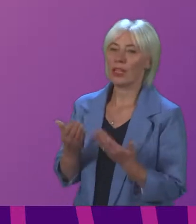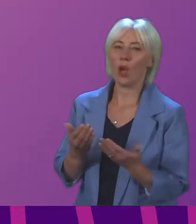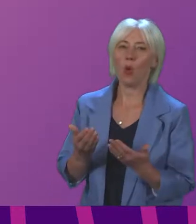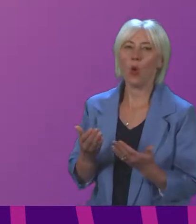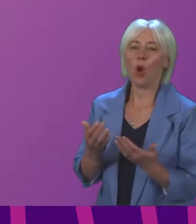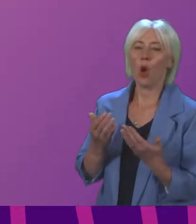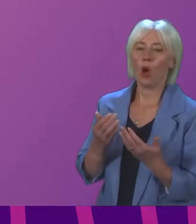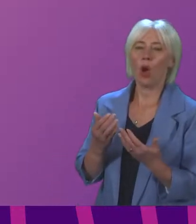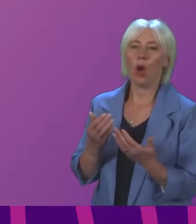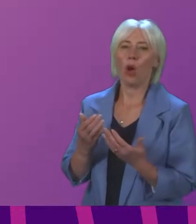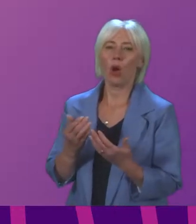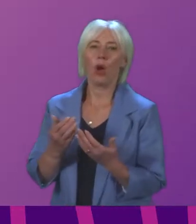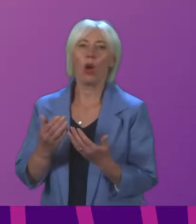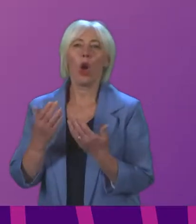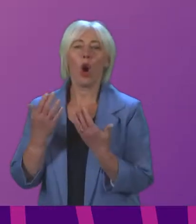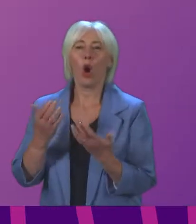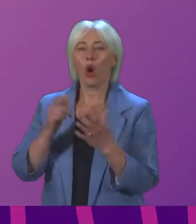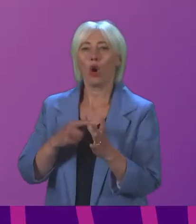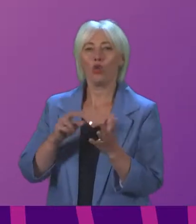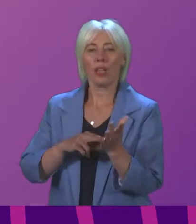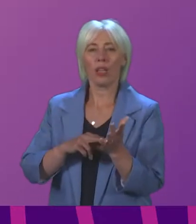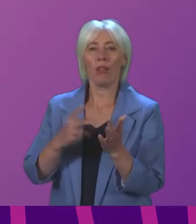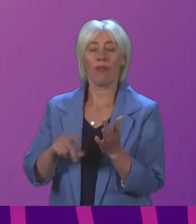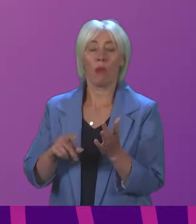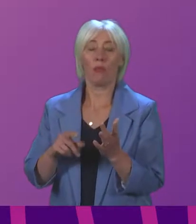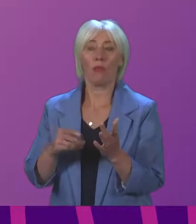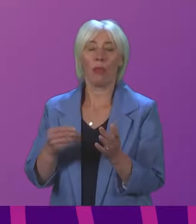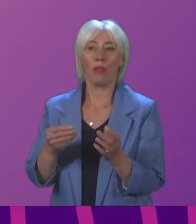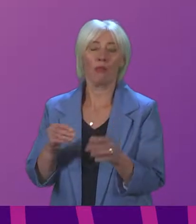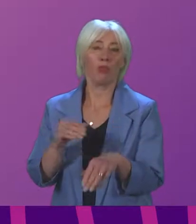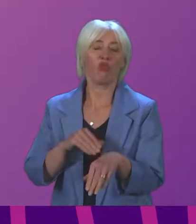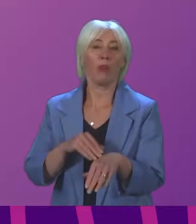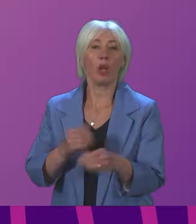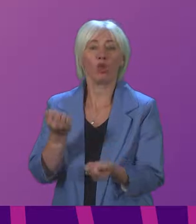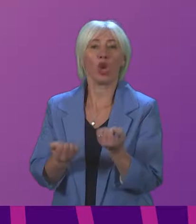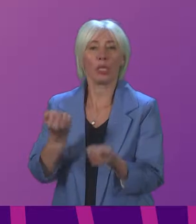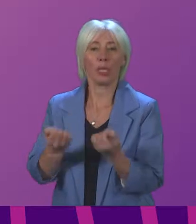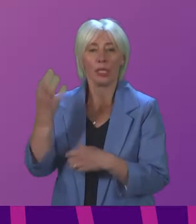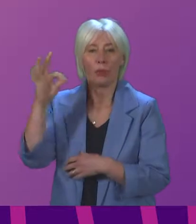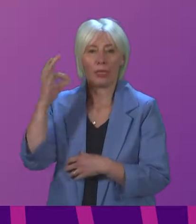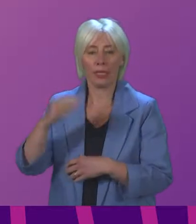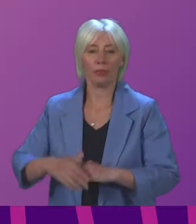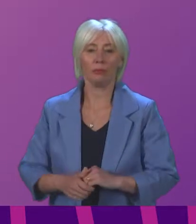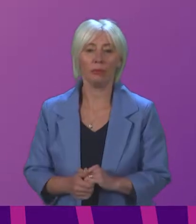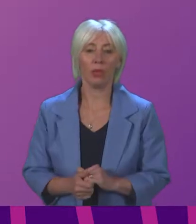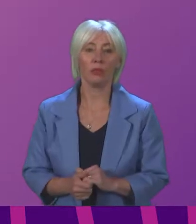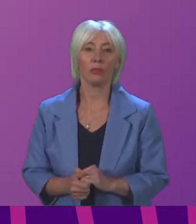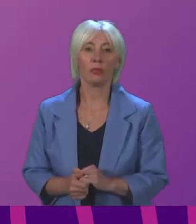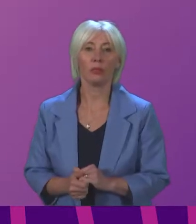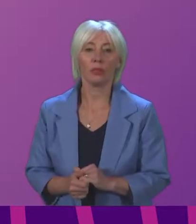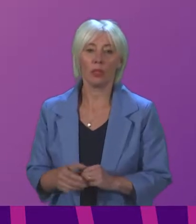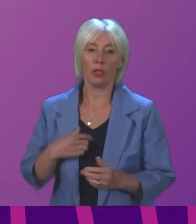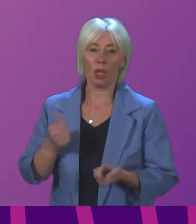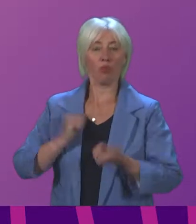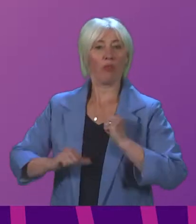Justice Committee. Ms Nicholl will be followed by Mr Leonard. Thank you very much, President Officer. It is a